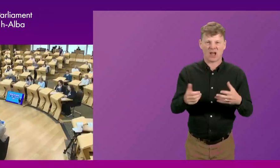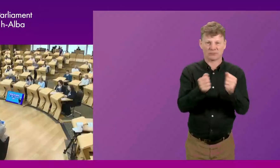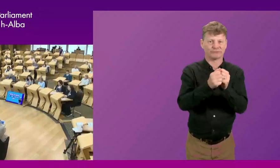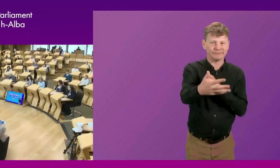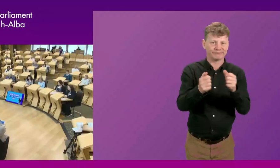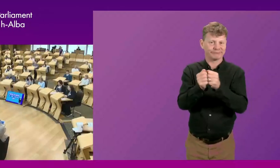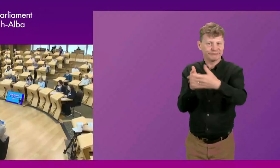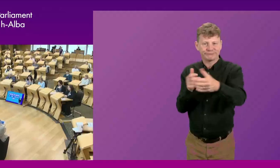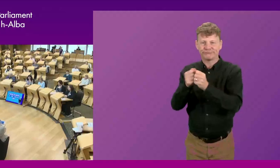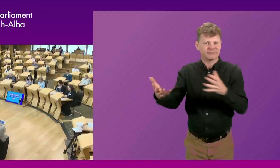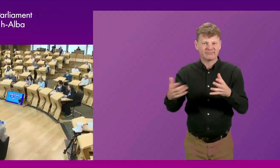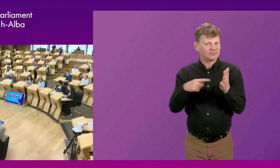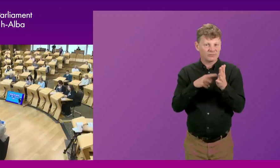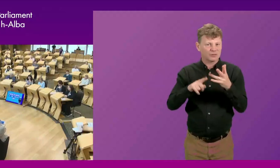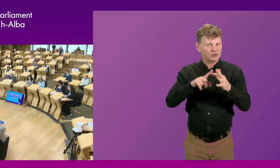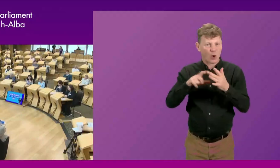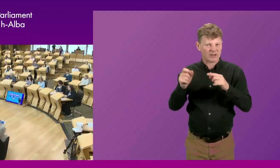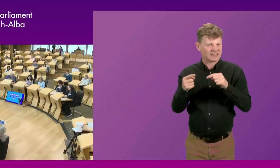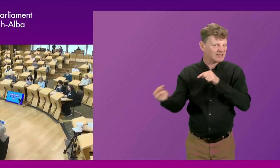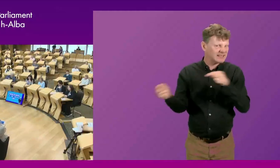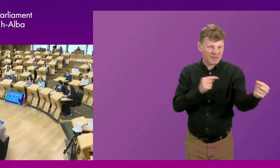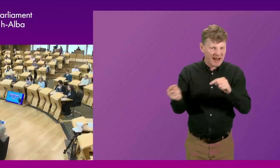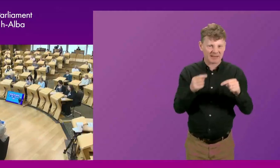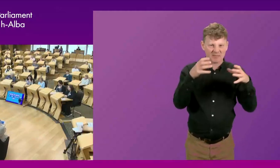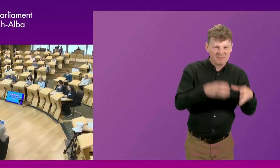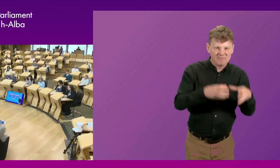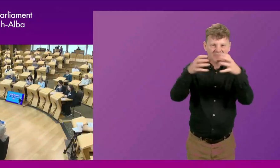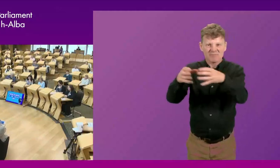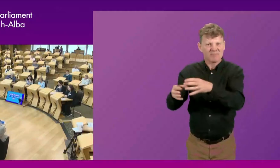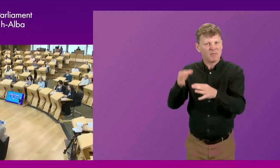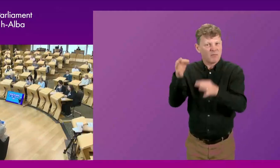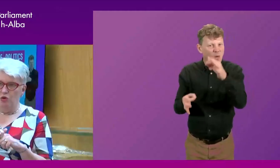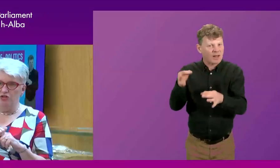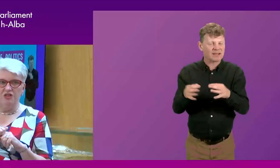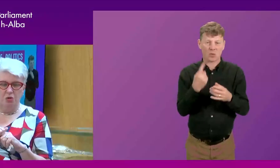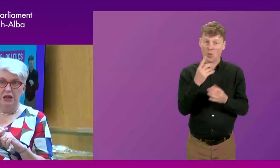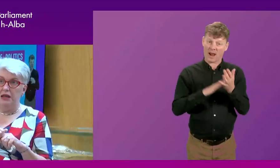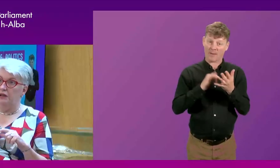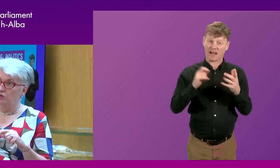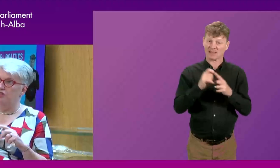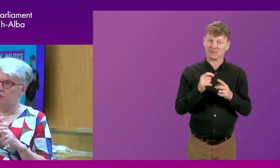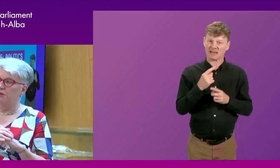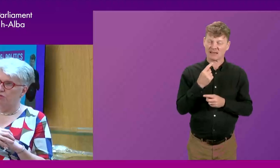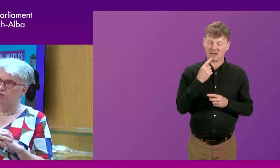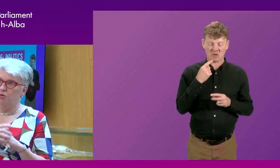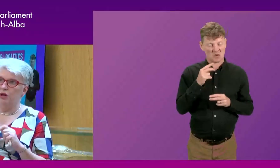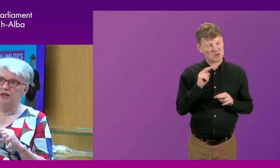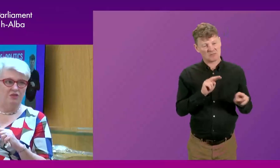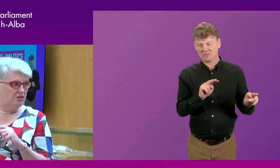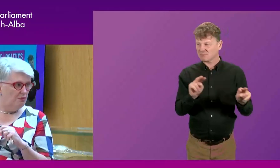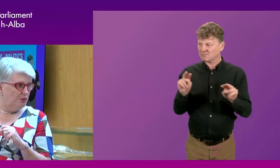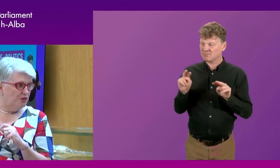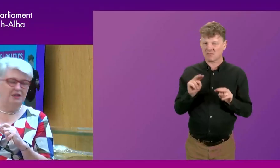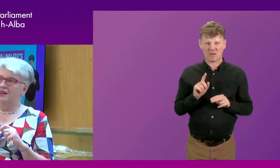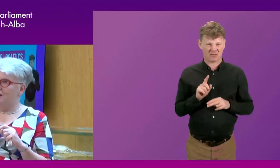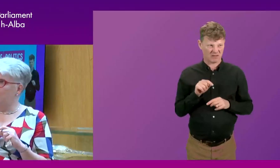pretty toxic at times and not really encouraging. One MSP said to me, I watched us one day and looked up and thought, what kind